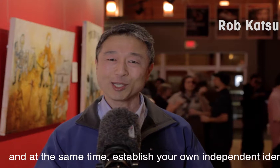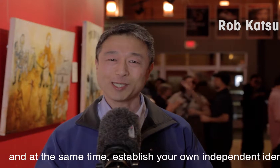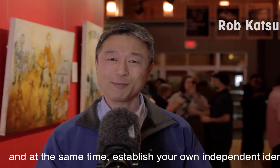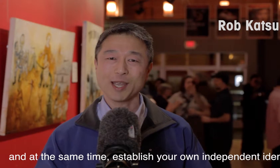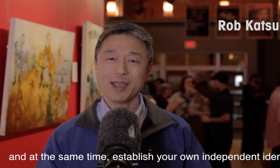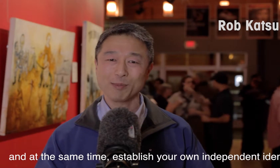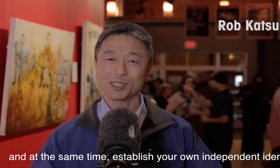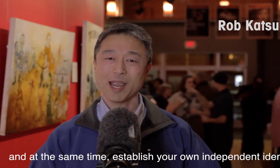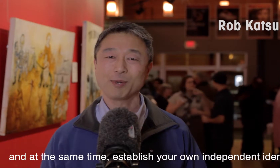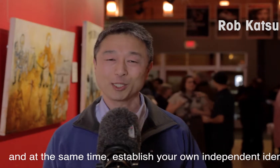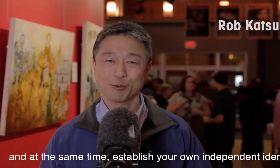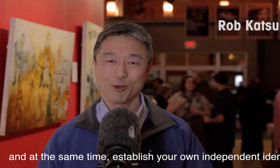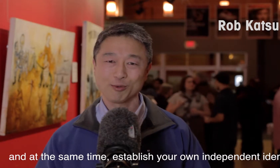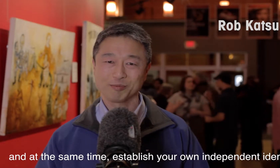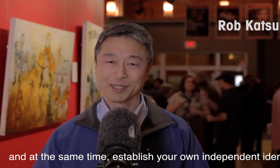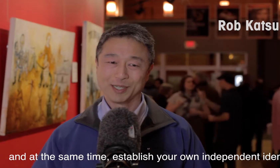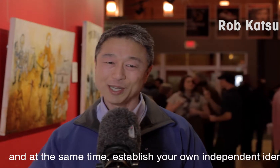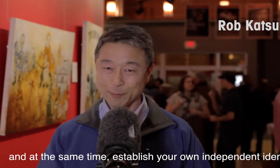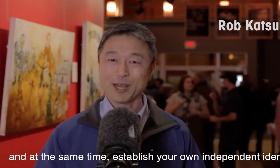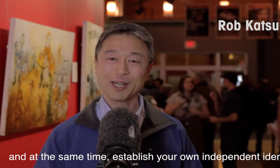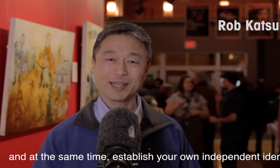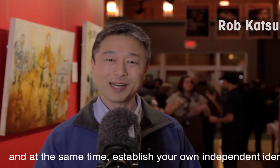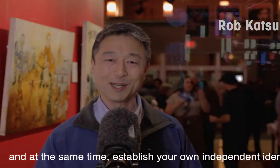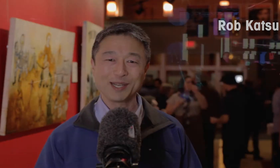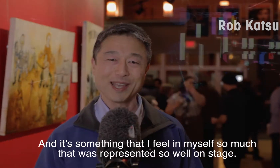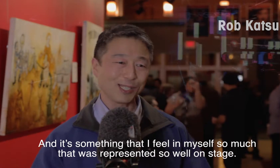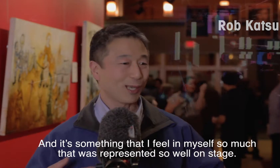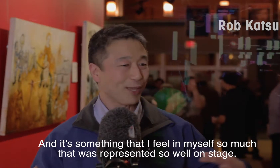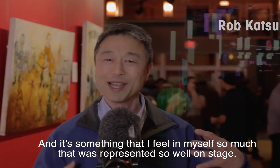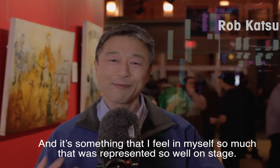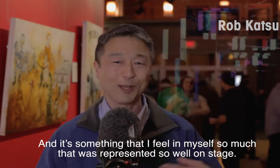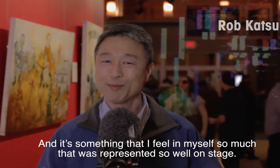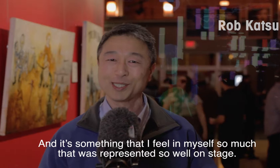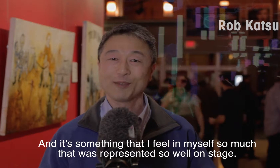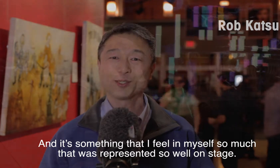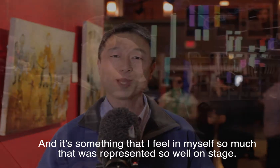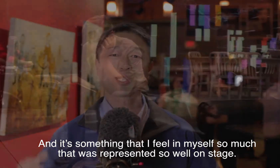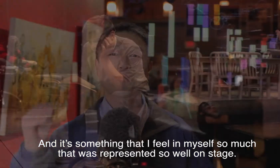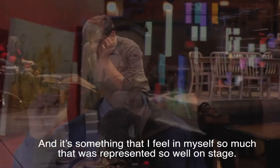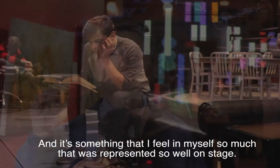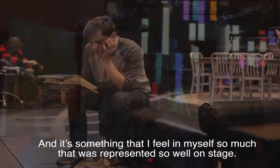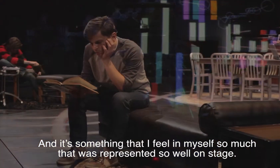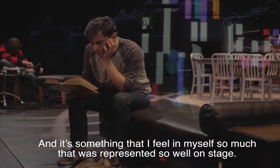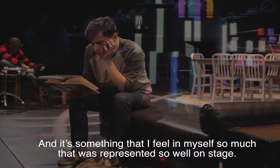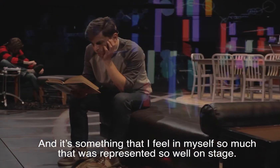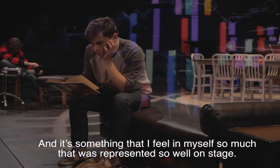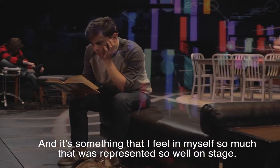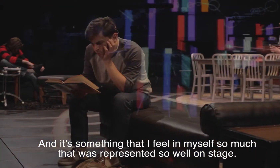the same time establish your own independent identity. And it's something that I feel in myself so much that was represented so well on